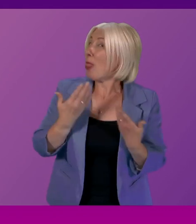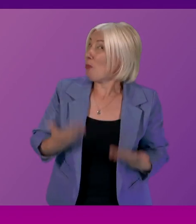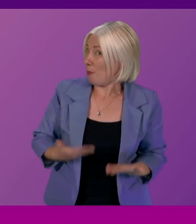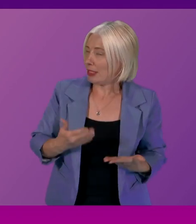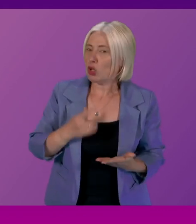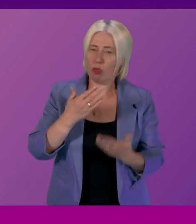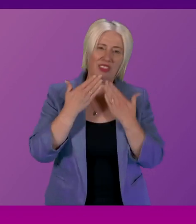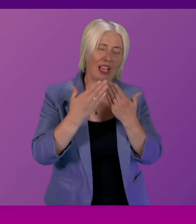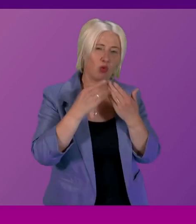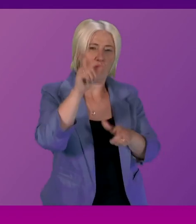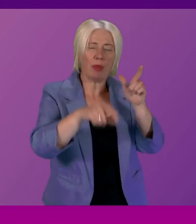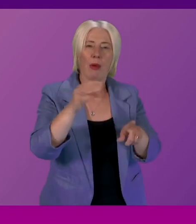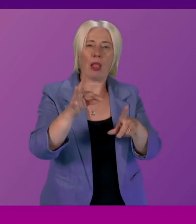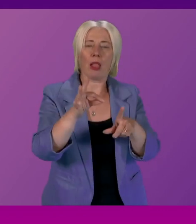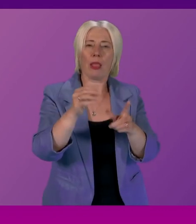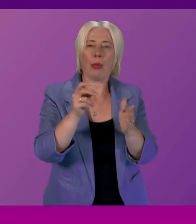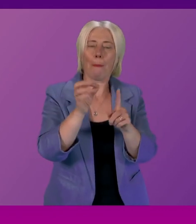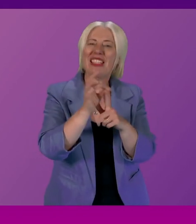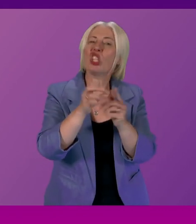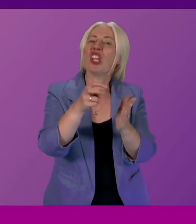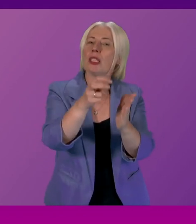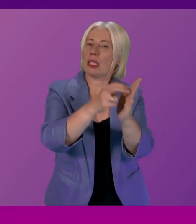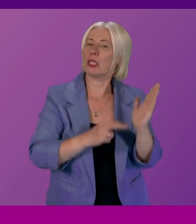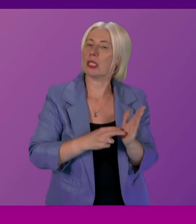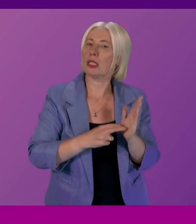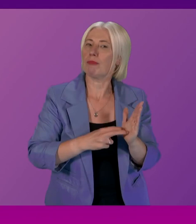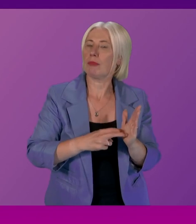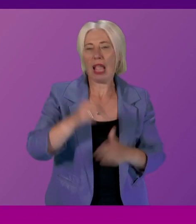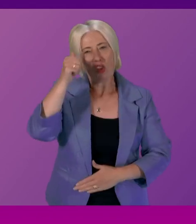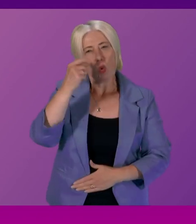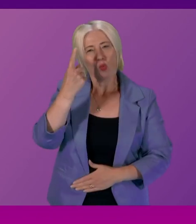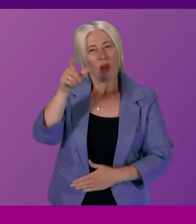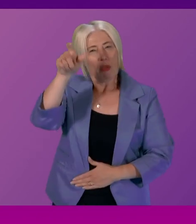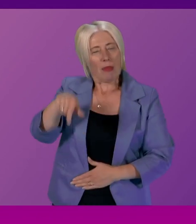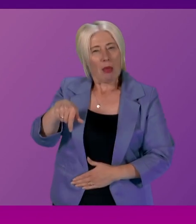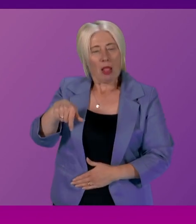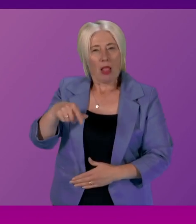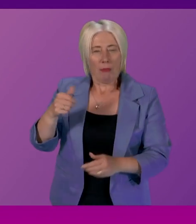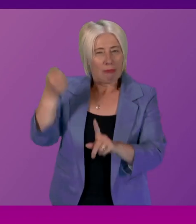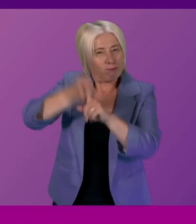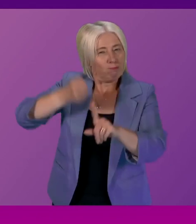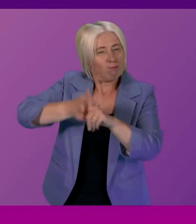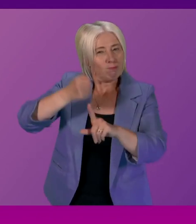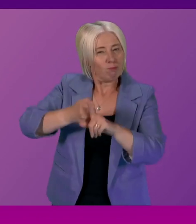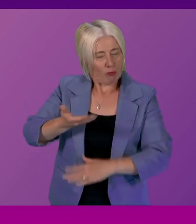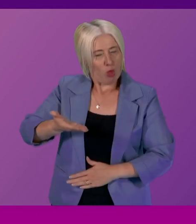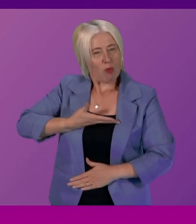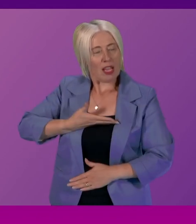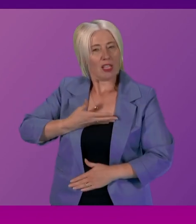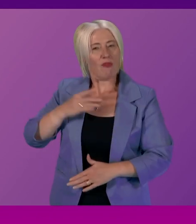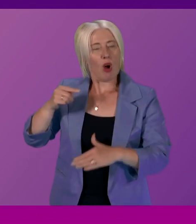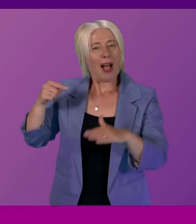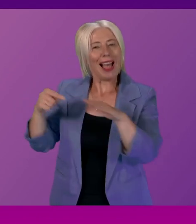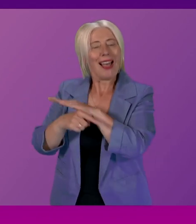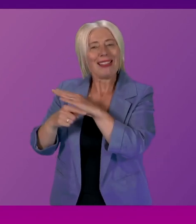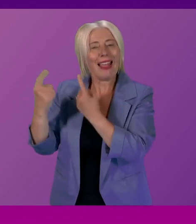commend the petitioners as well I know PNR in particular over a number of years has been a vocal advocate for the rights of asylum seekers can I also say